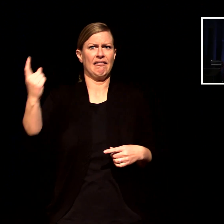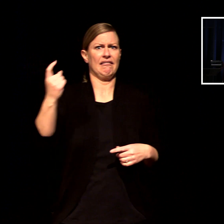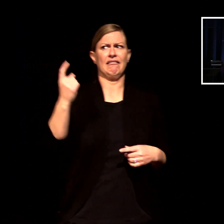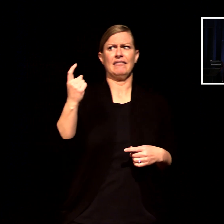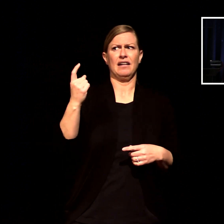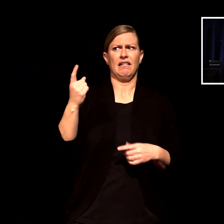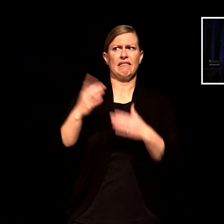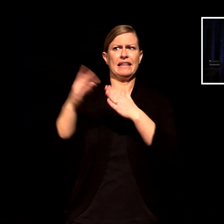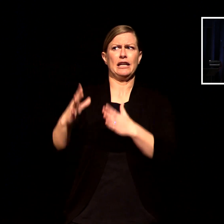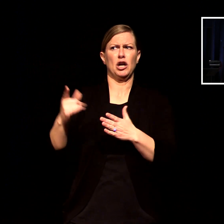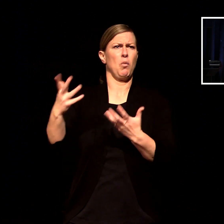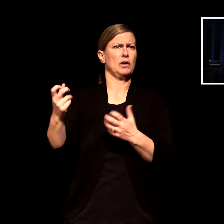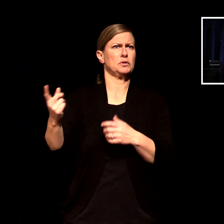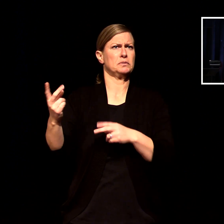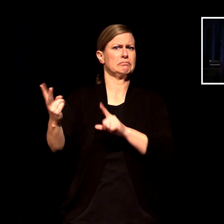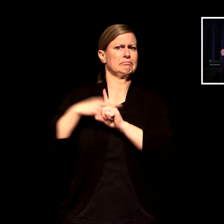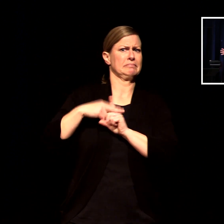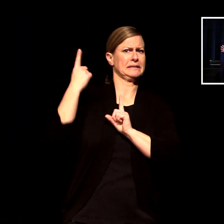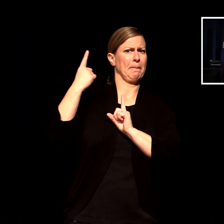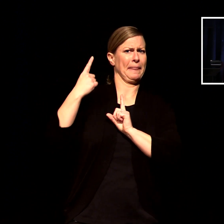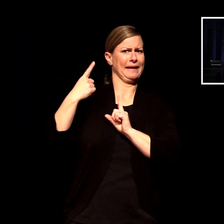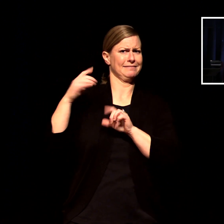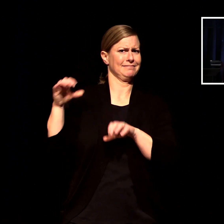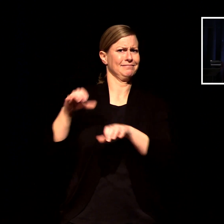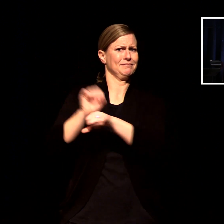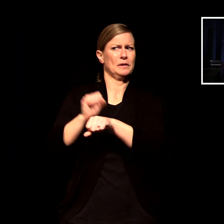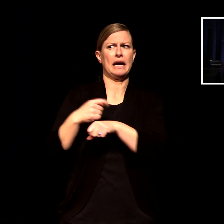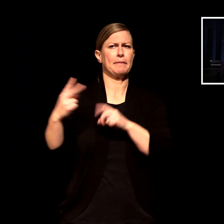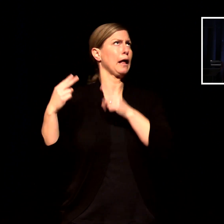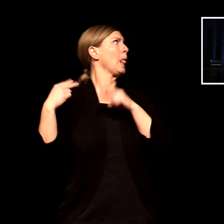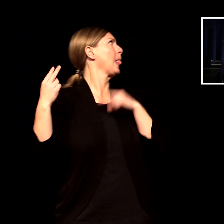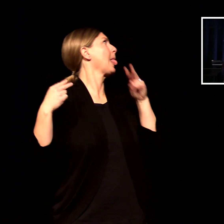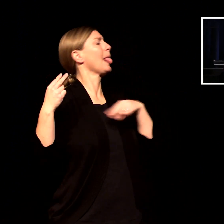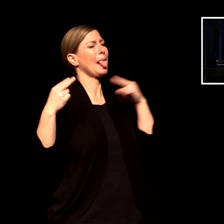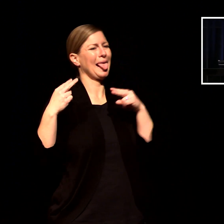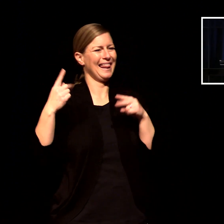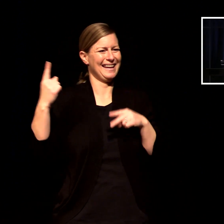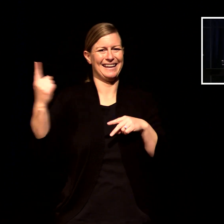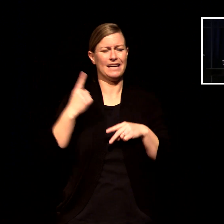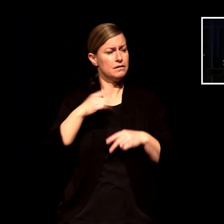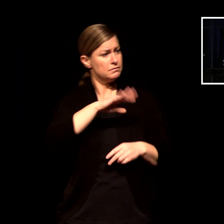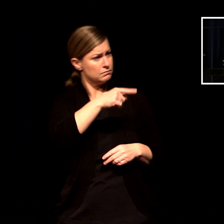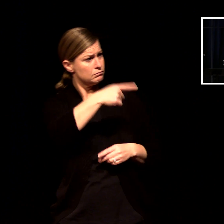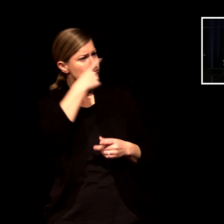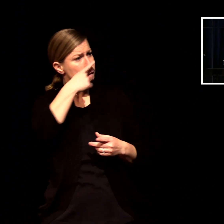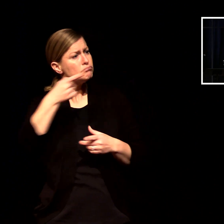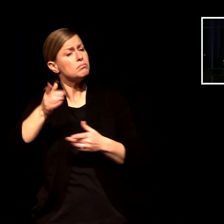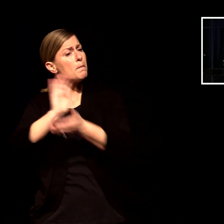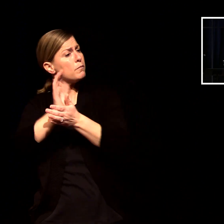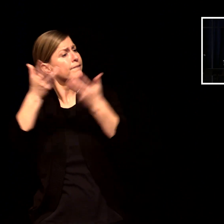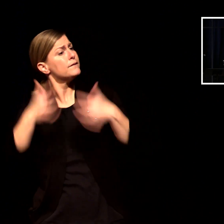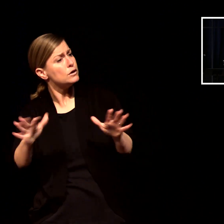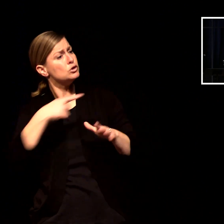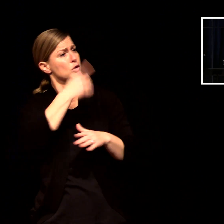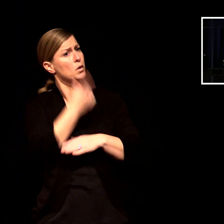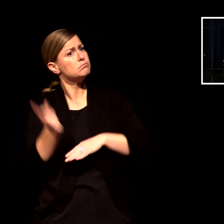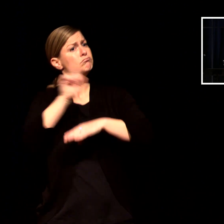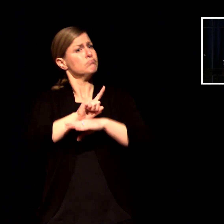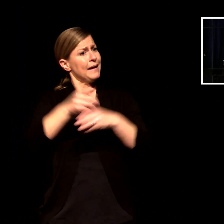with something else so he comes over to me and he says hey i would really love for you to do the altar call at the end of this movie now